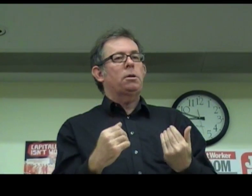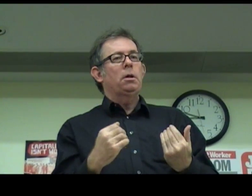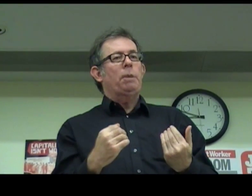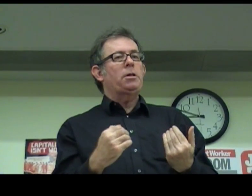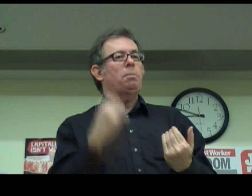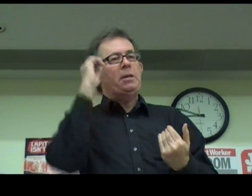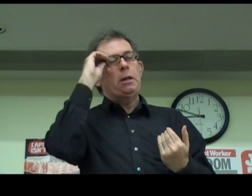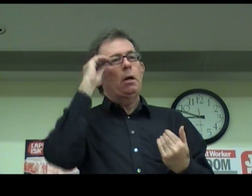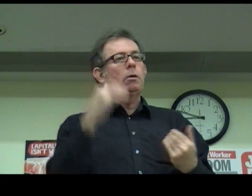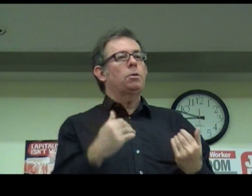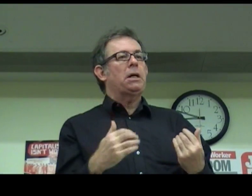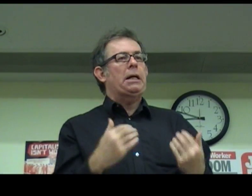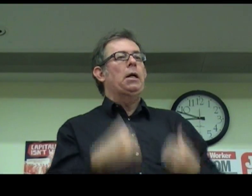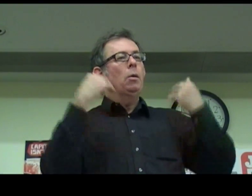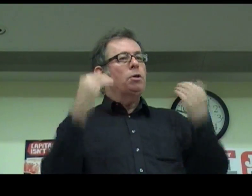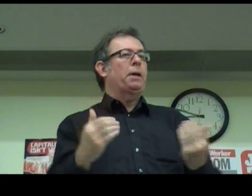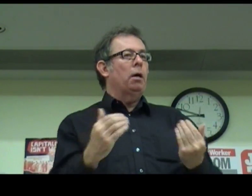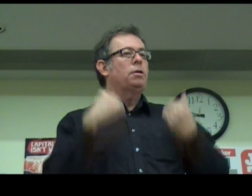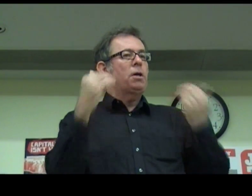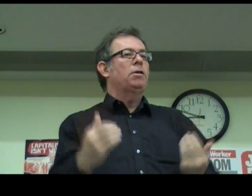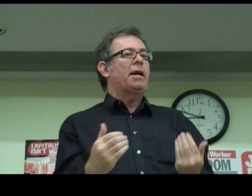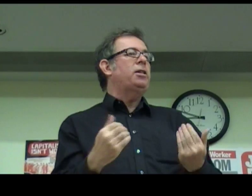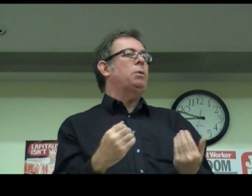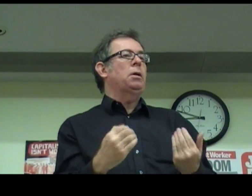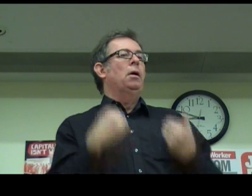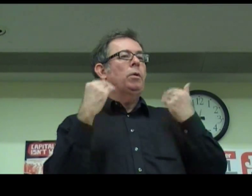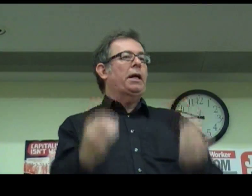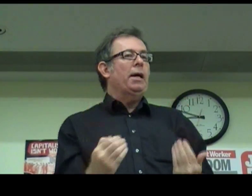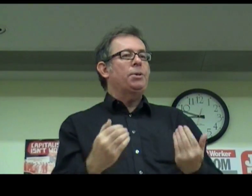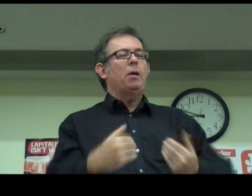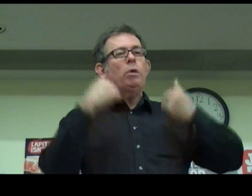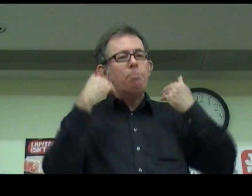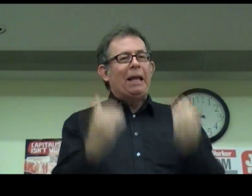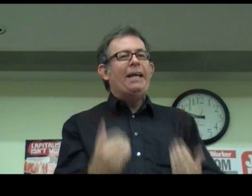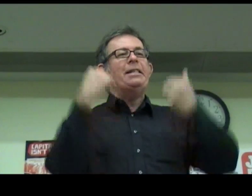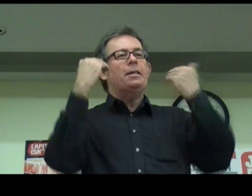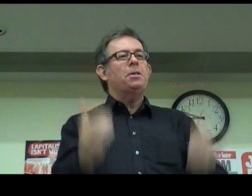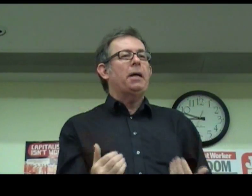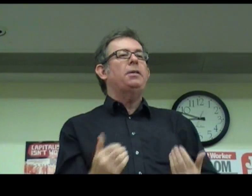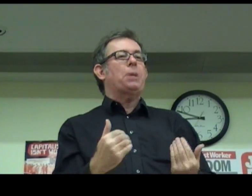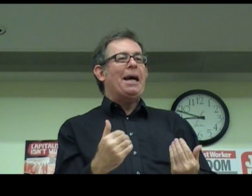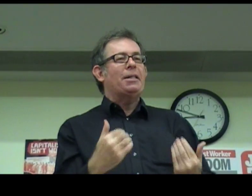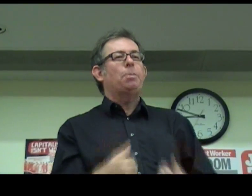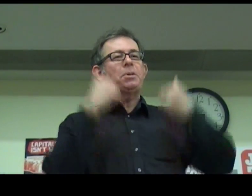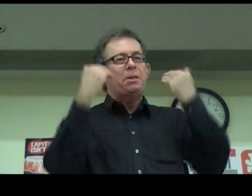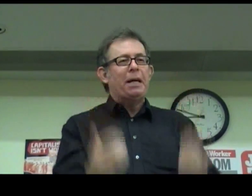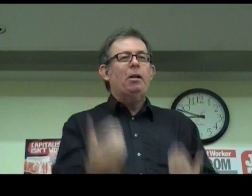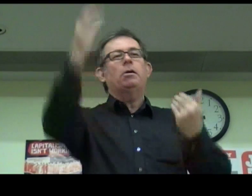participating in Holocaust Day was because of solidarity with Gaza, which plays into the Zionist hands because they say, look,